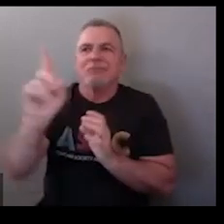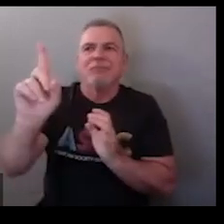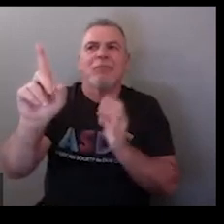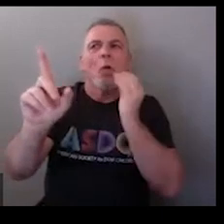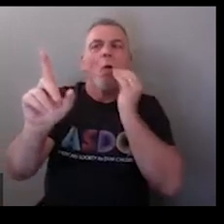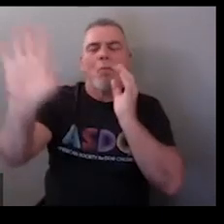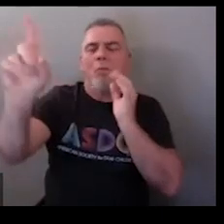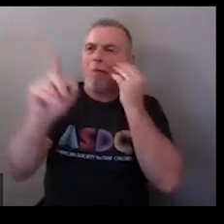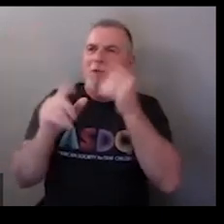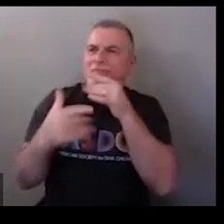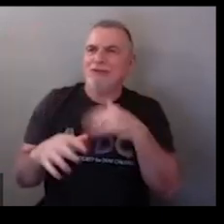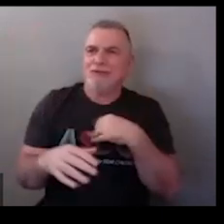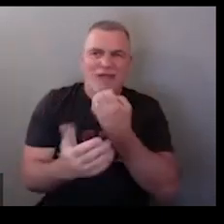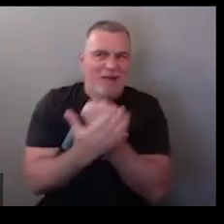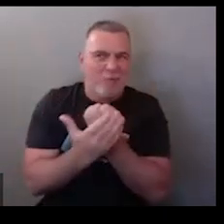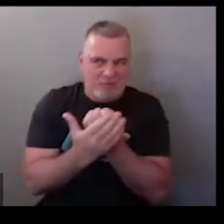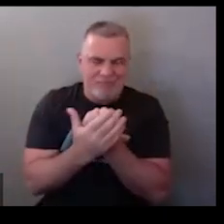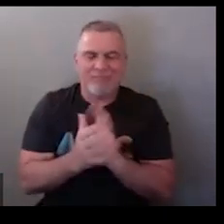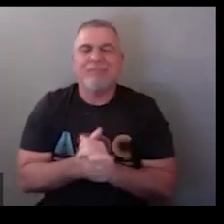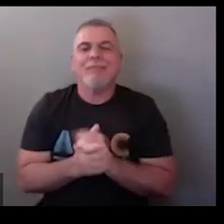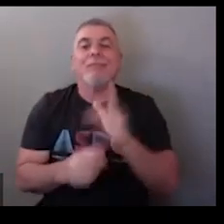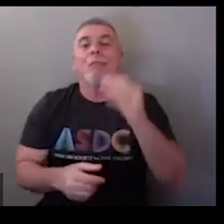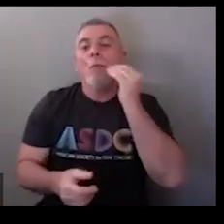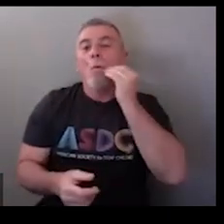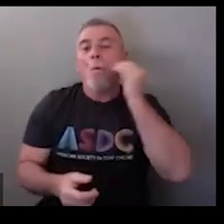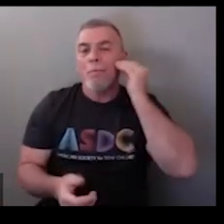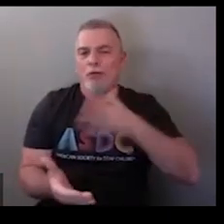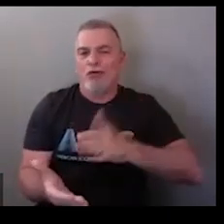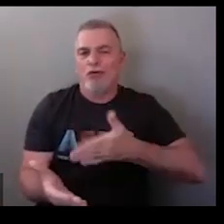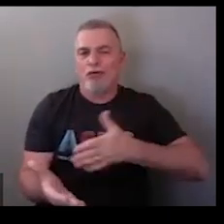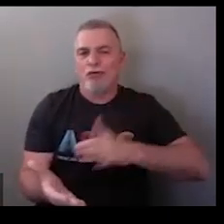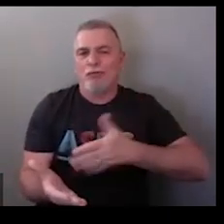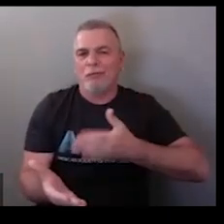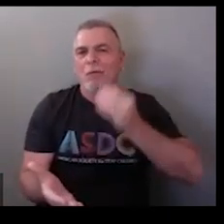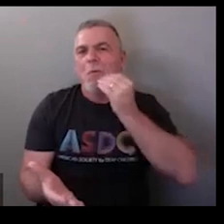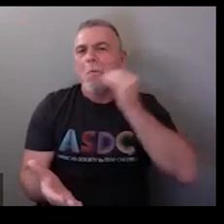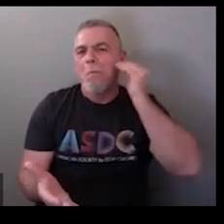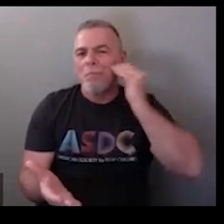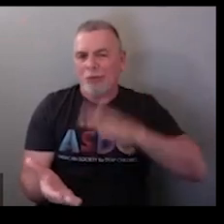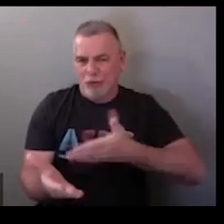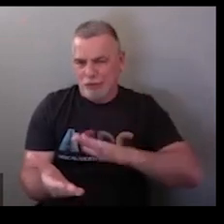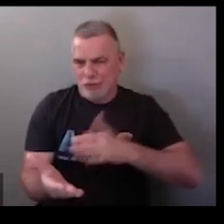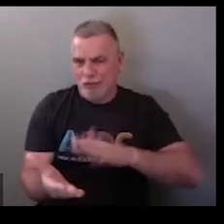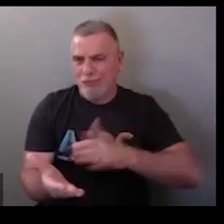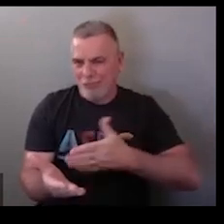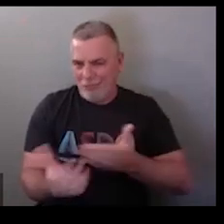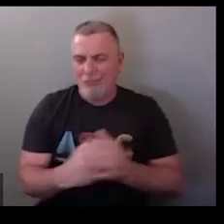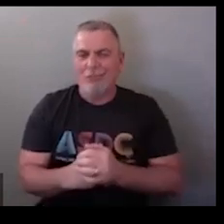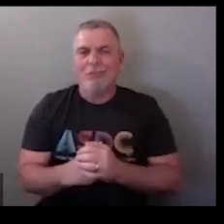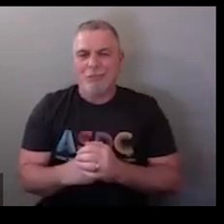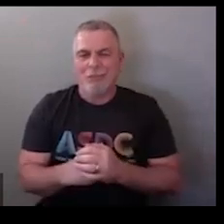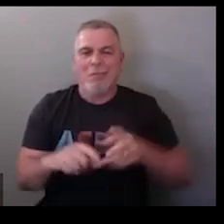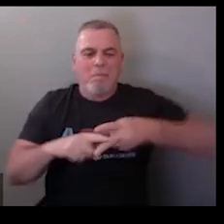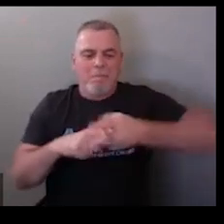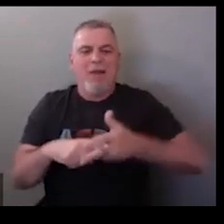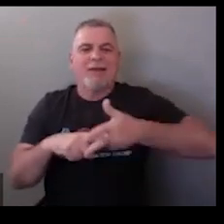you don't like okay okay I'm not all right all right and then home ec would be home and they do like they would do